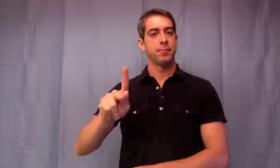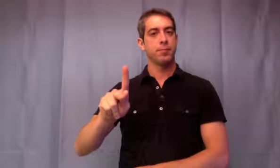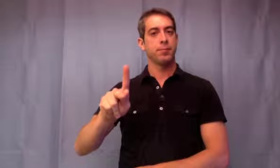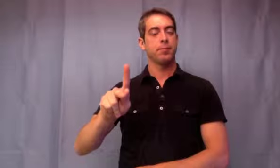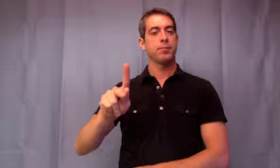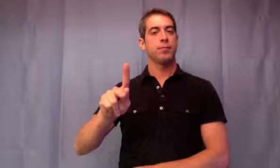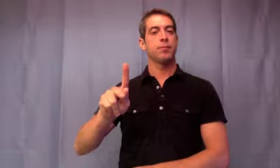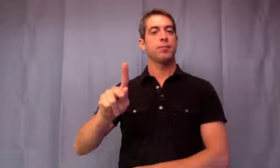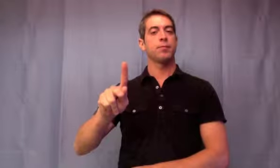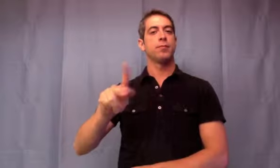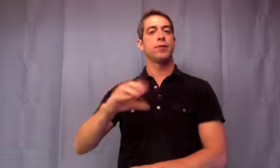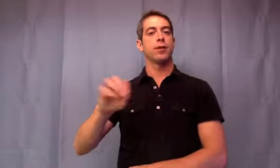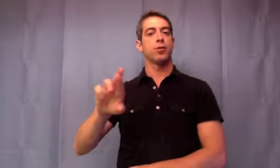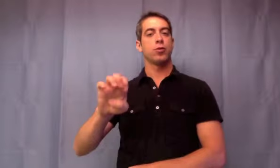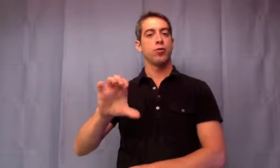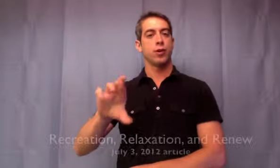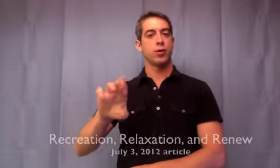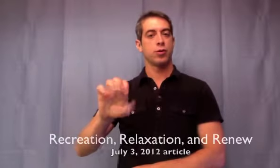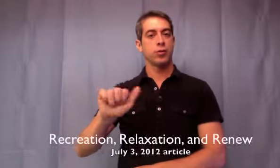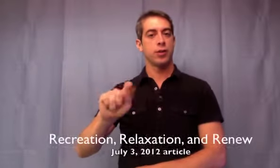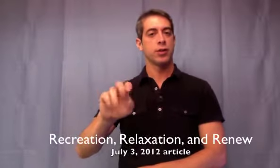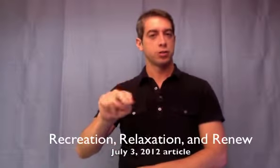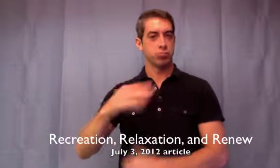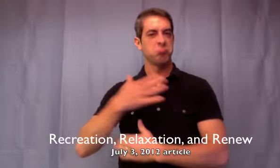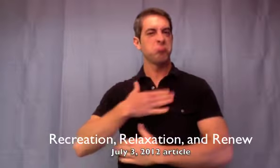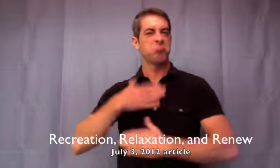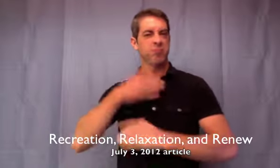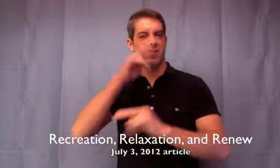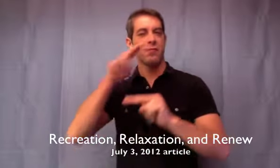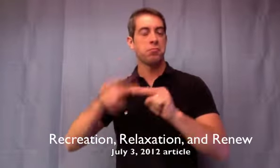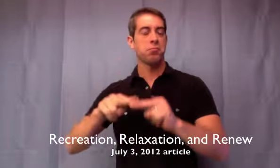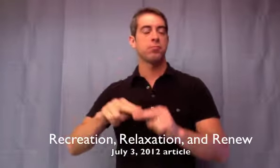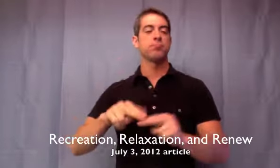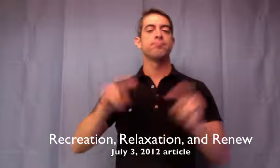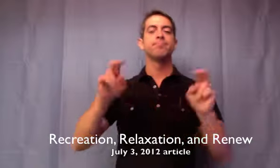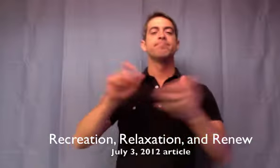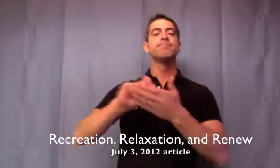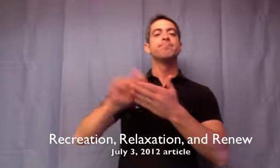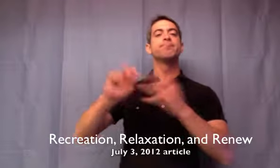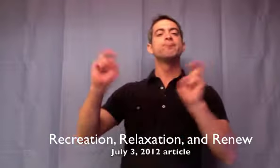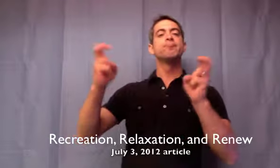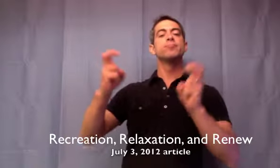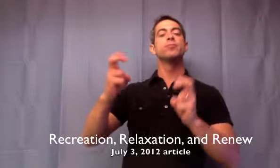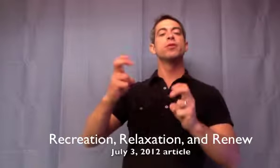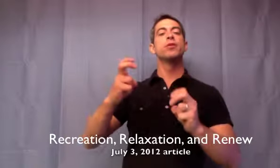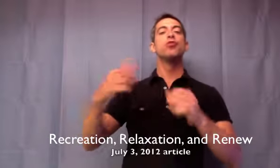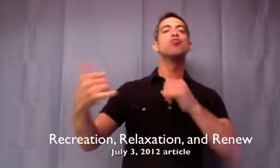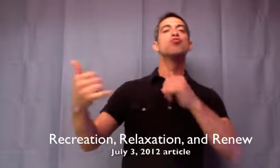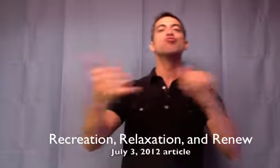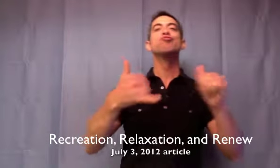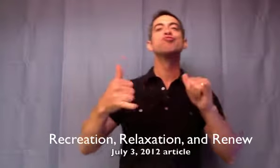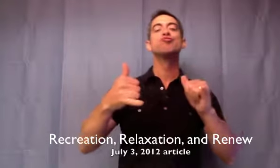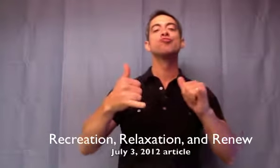Title of the article, Recreation, Relaxation, and Renew.